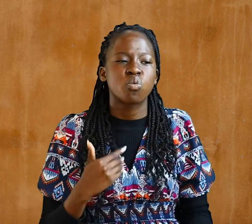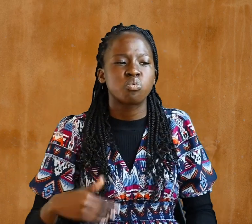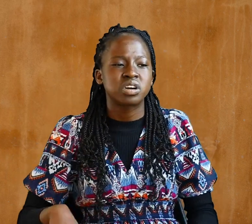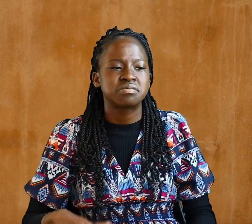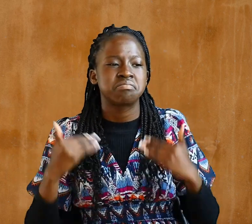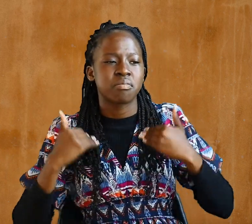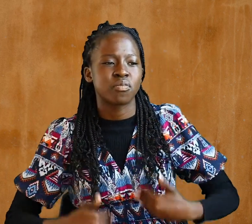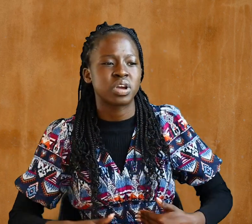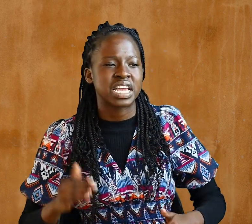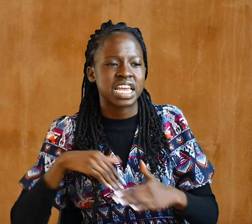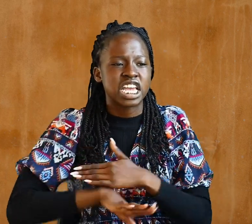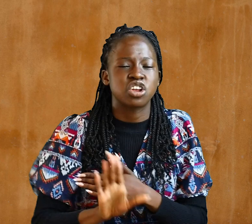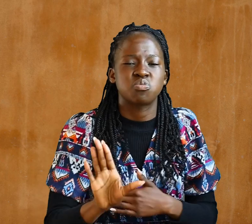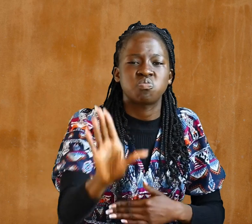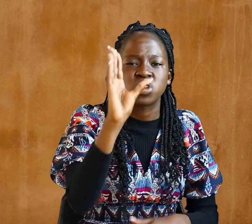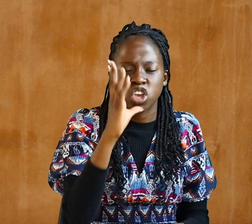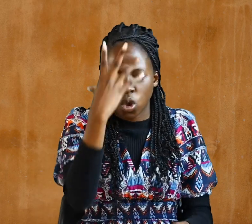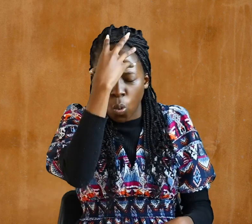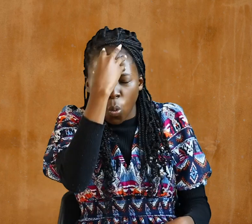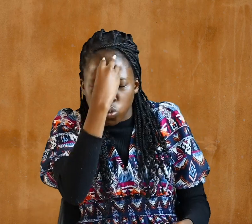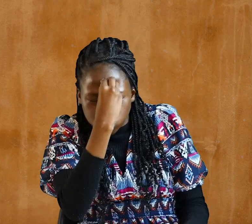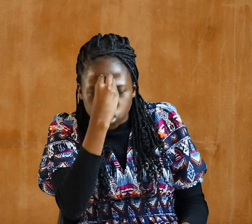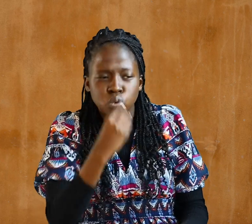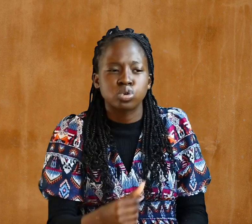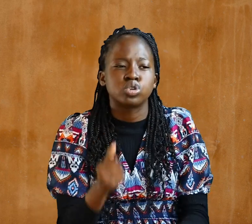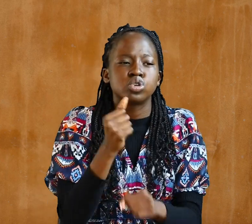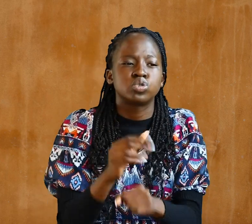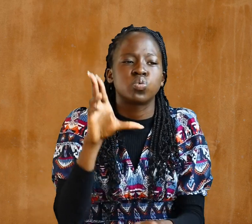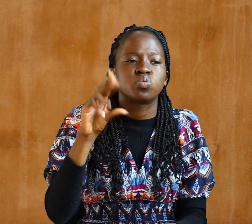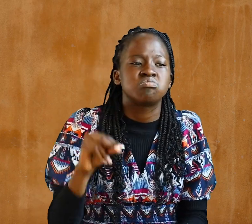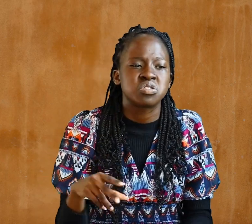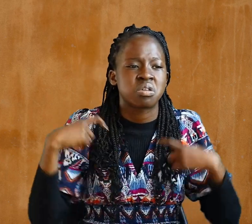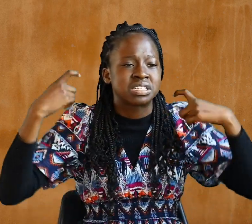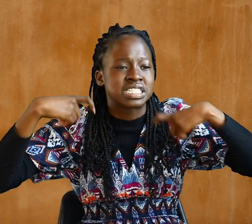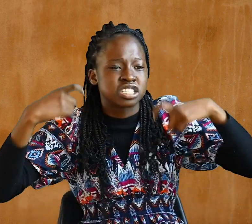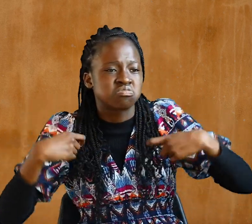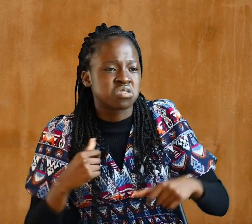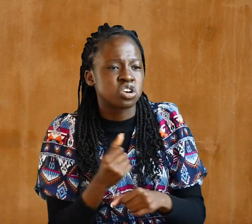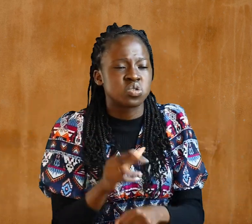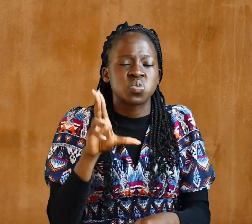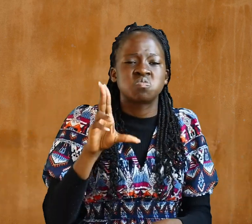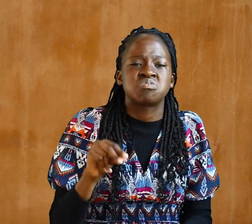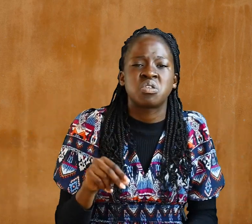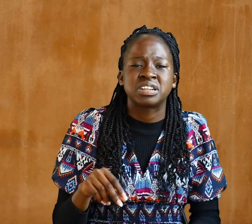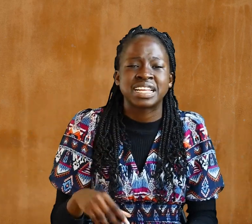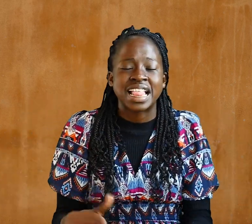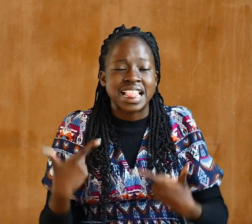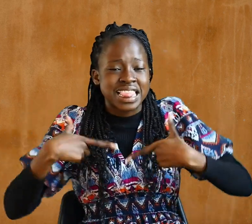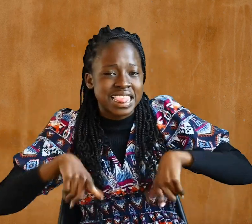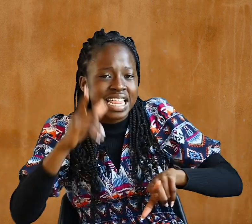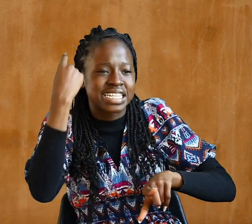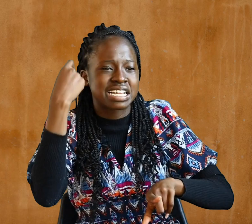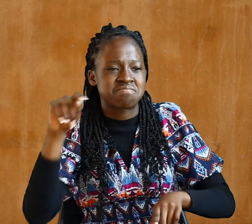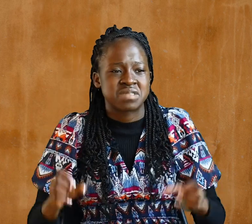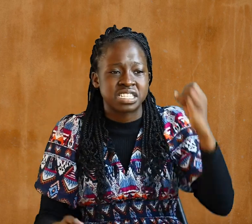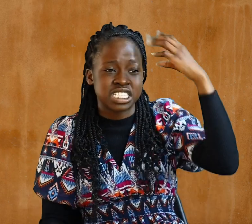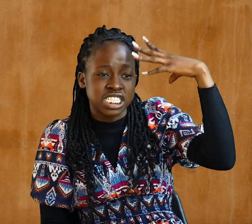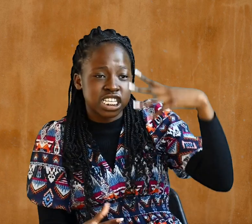Do not sin Do not let the sun go down While you are still angry